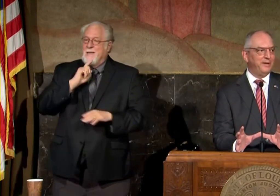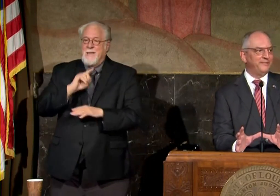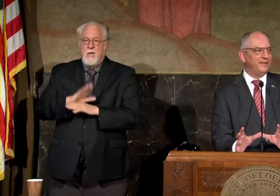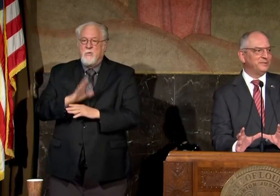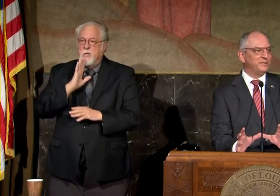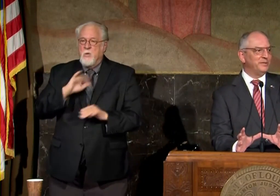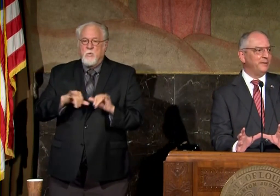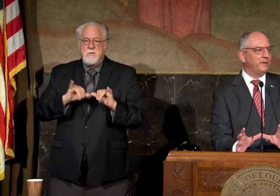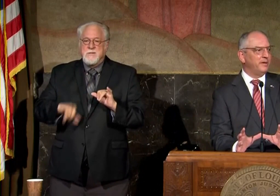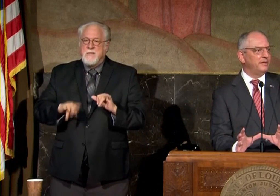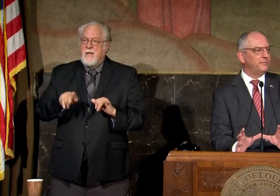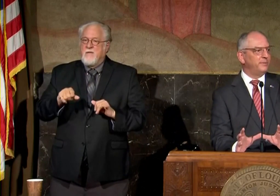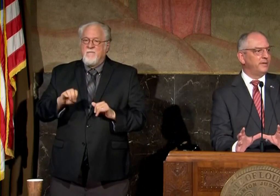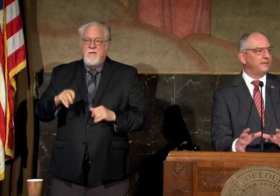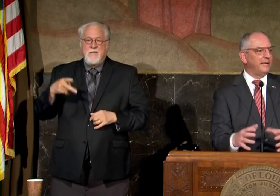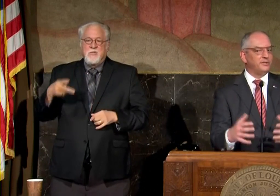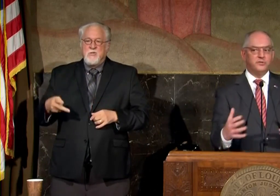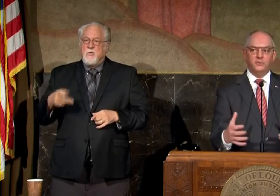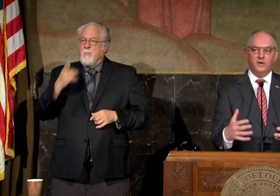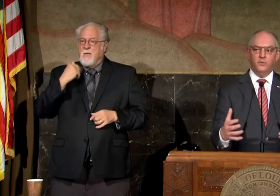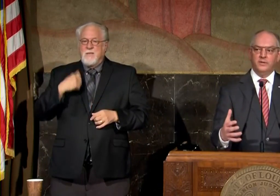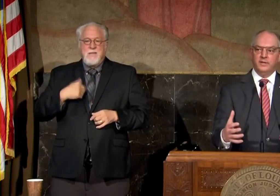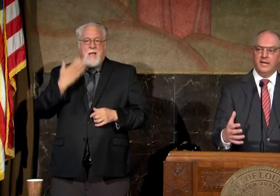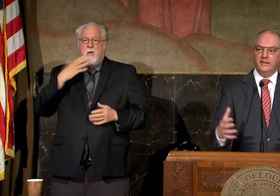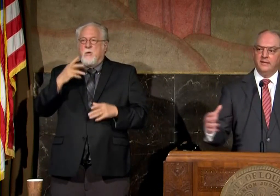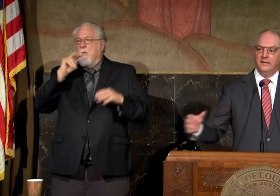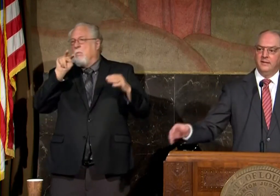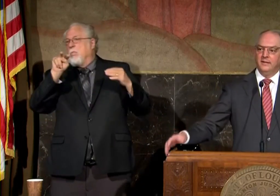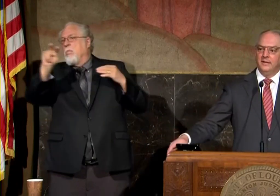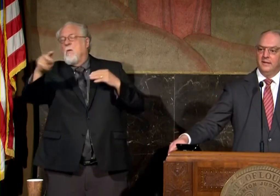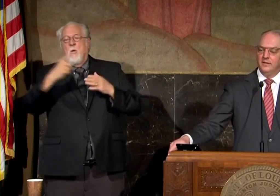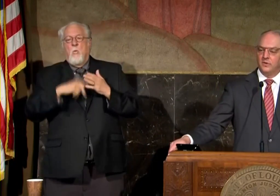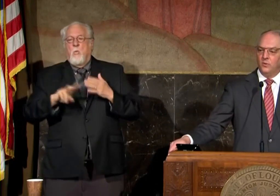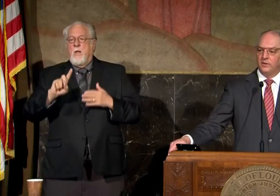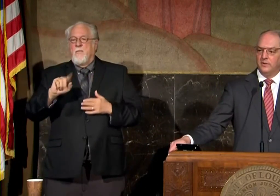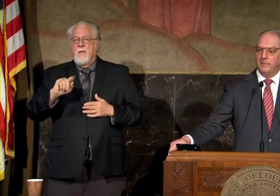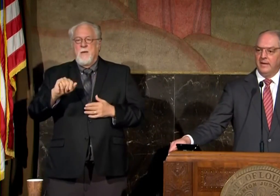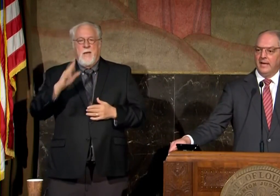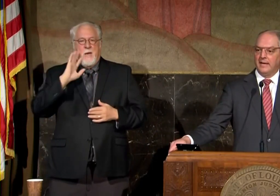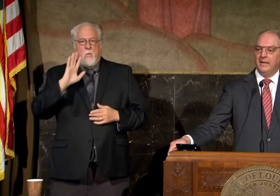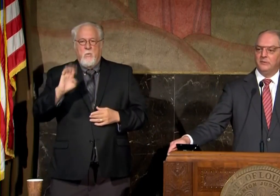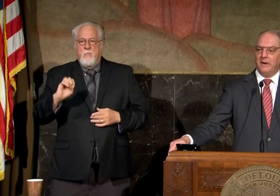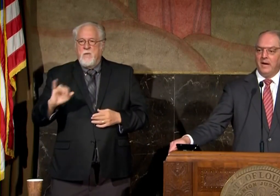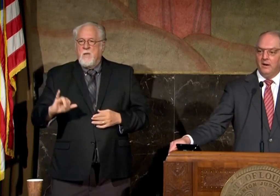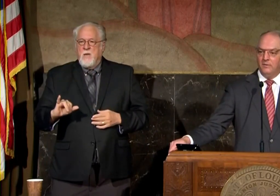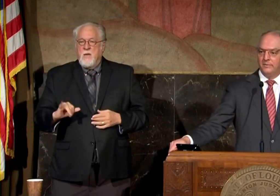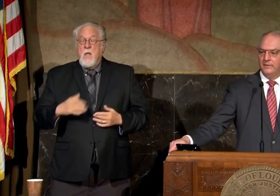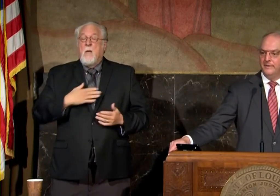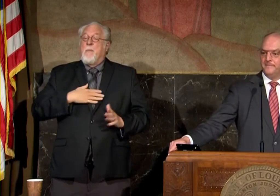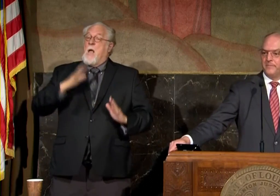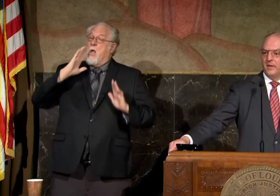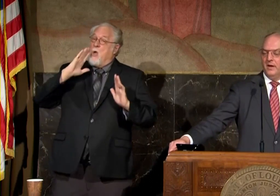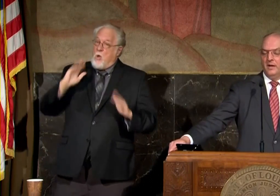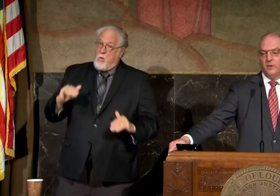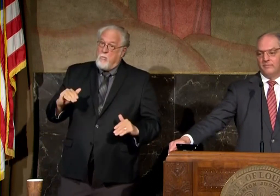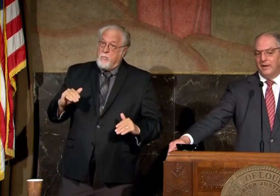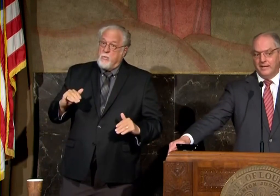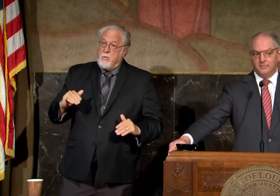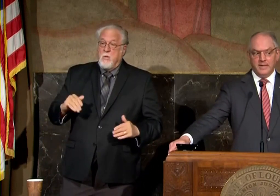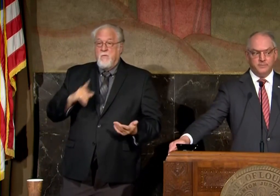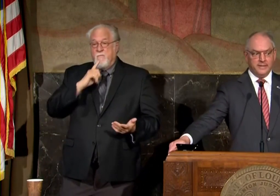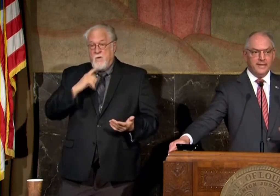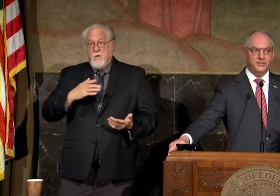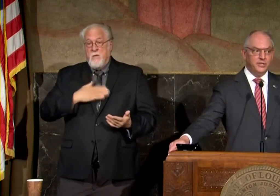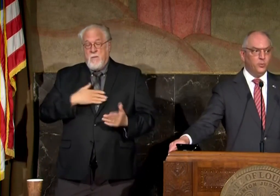we're going to be in phase two then because because i just don't know what the data is going to be like it is my hope and quite